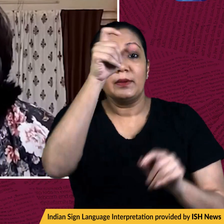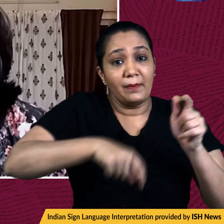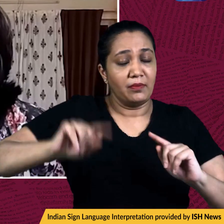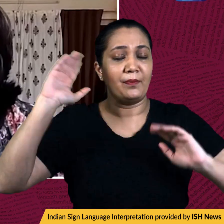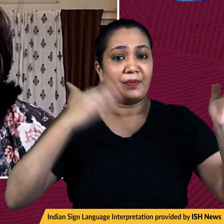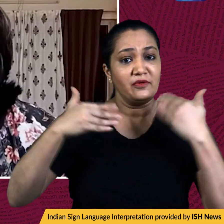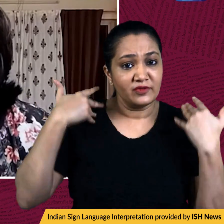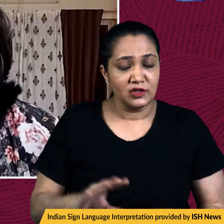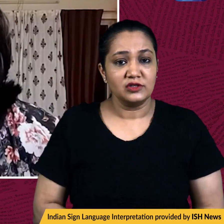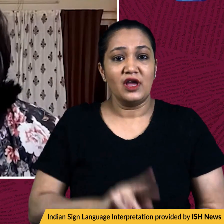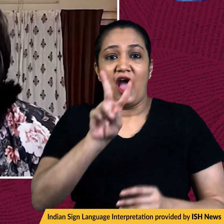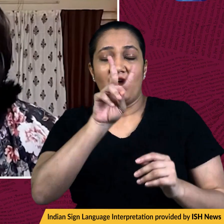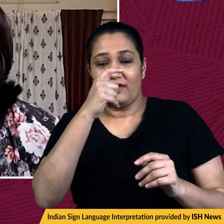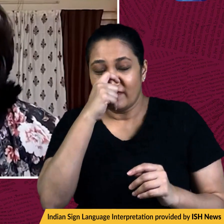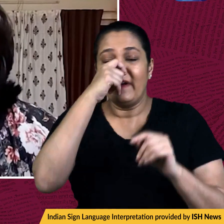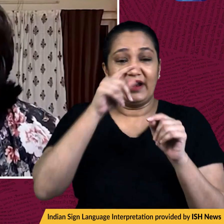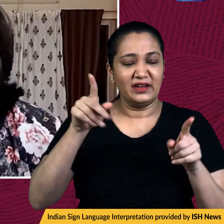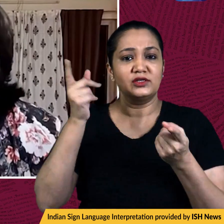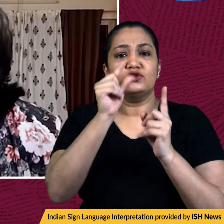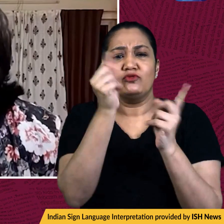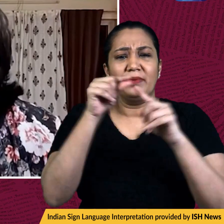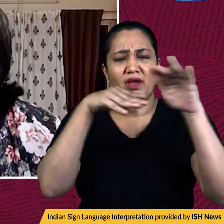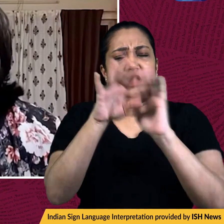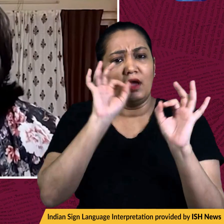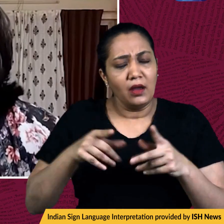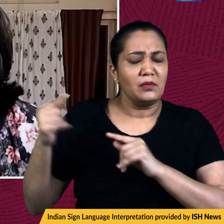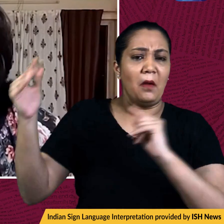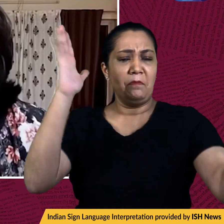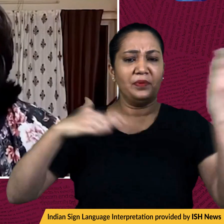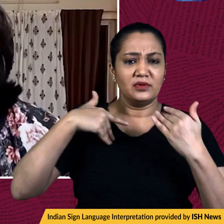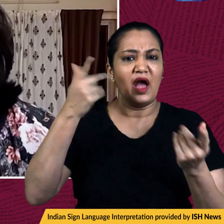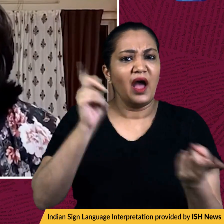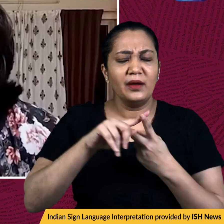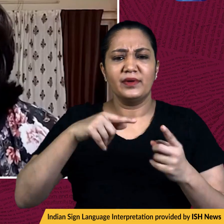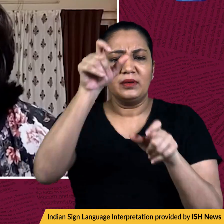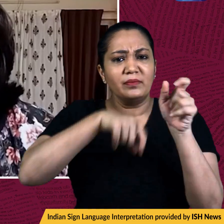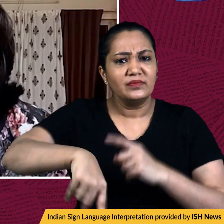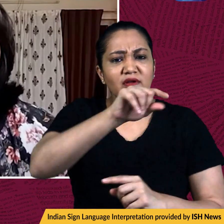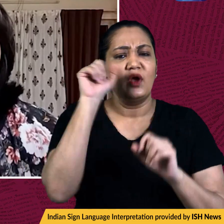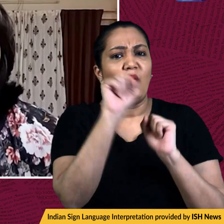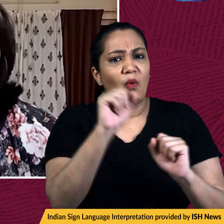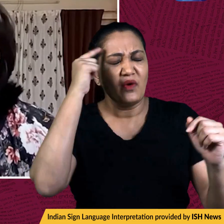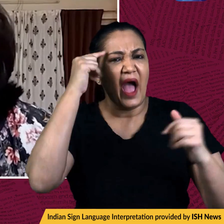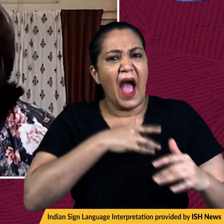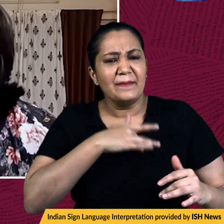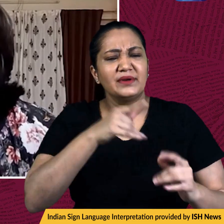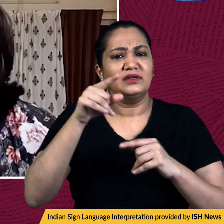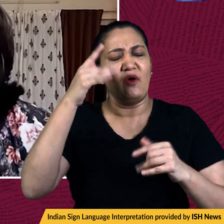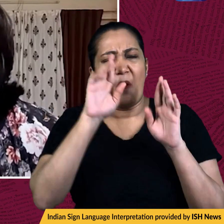on her visit to Varanasi in Uttar Pradesh, and said that such actions indicated their imminent defeat in the